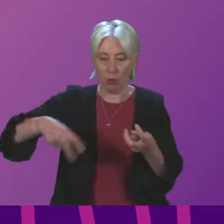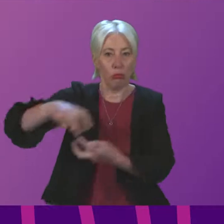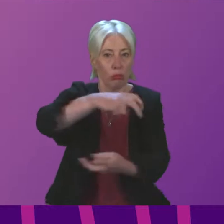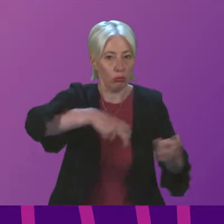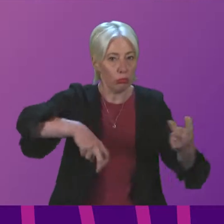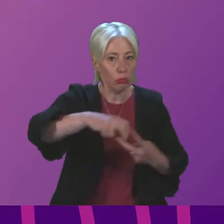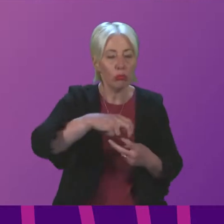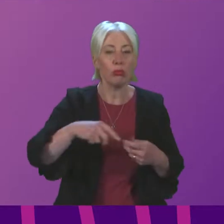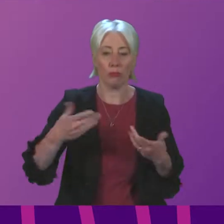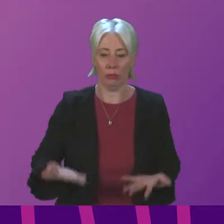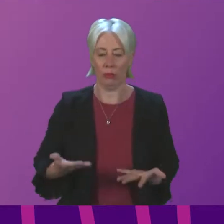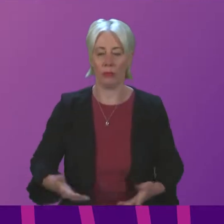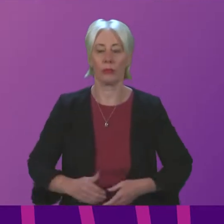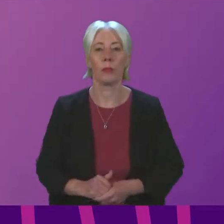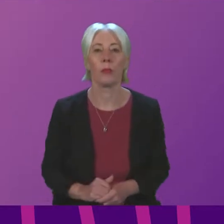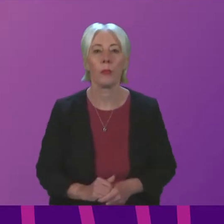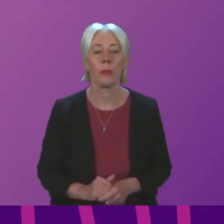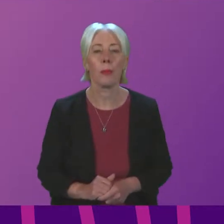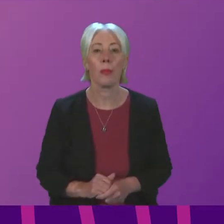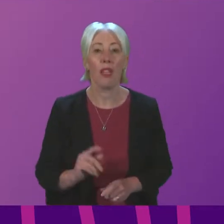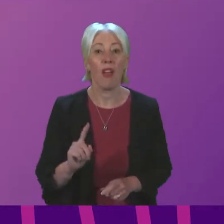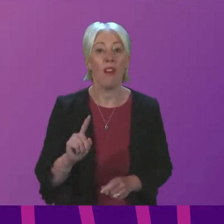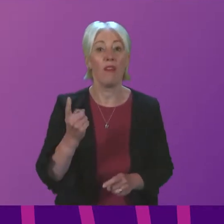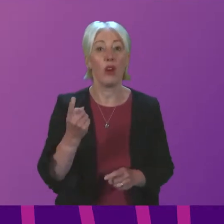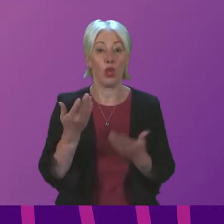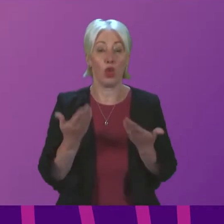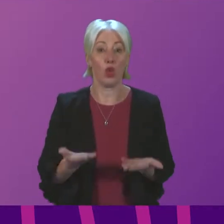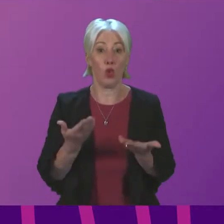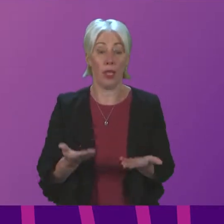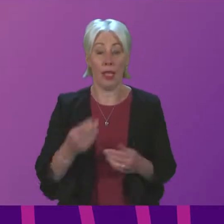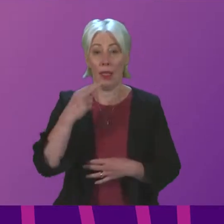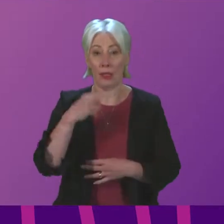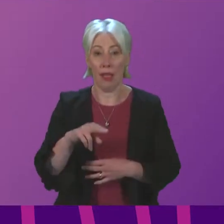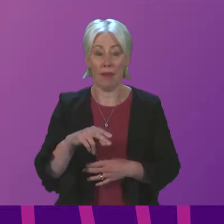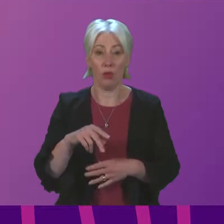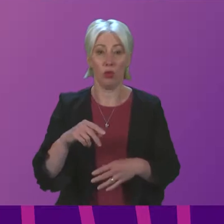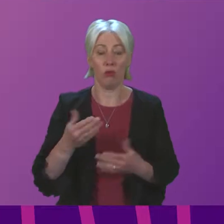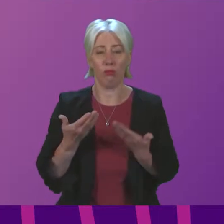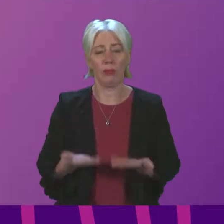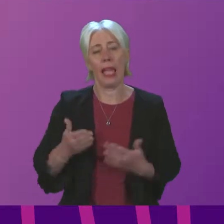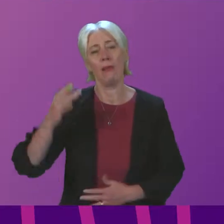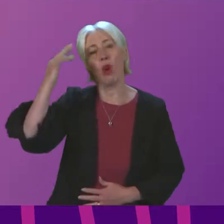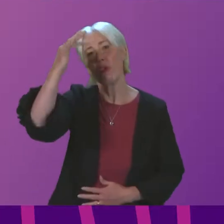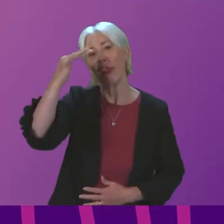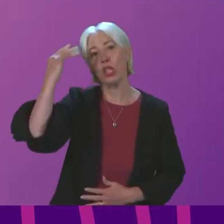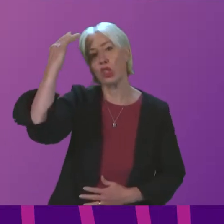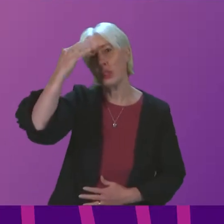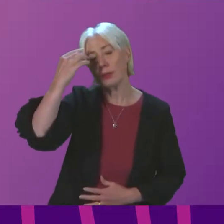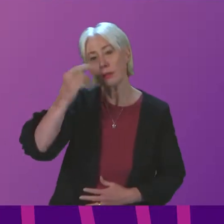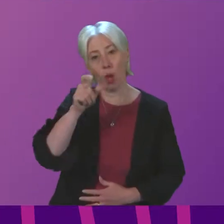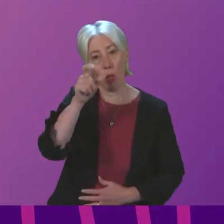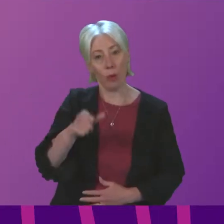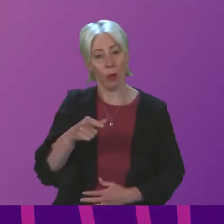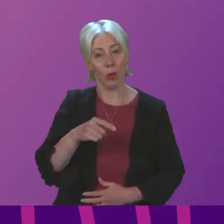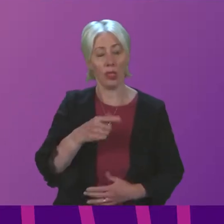chamber and across the Holyrood campus? The first item of business this afternoon is time for reflection. Our time for reflection leader